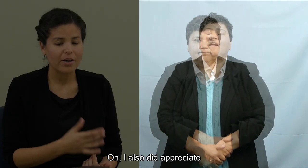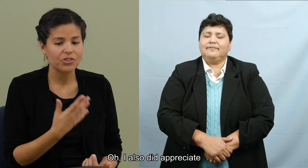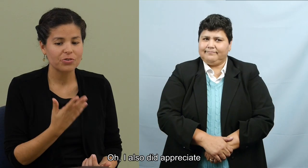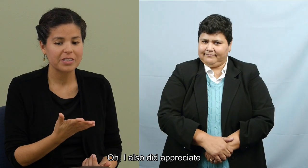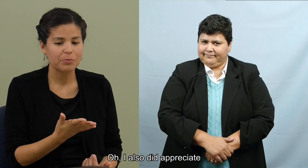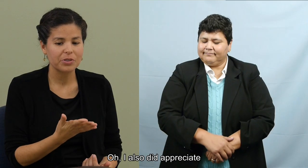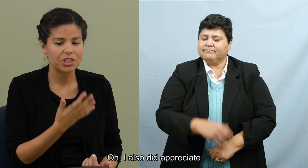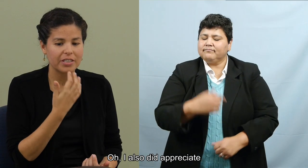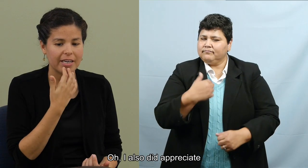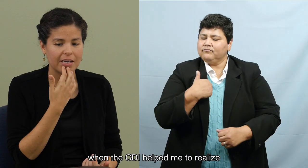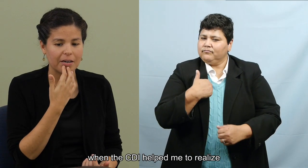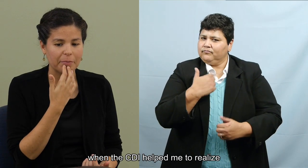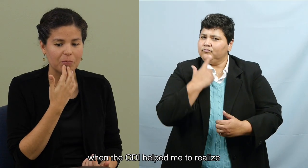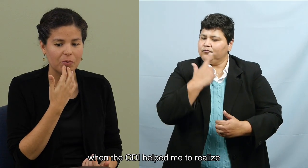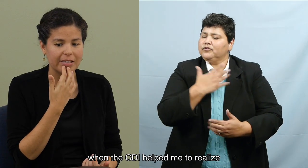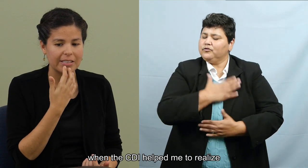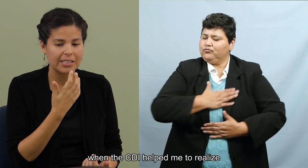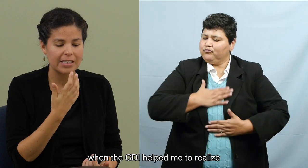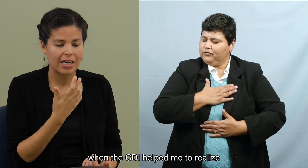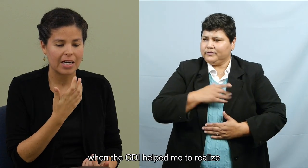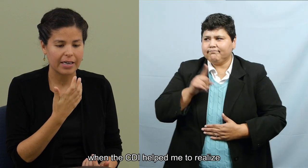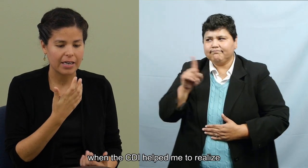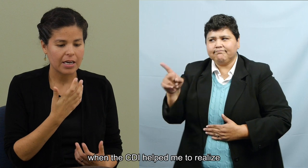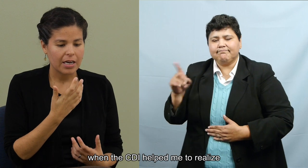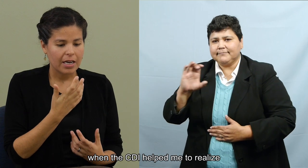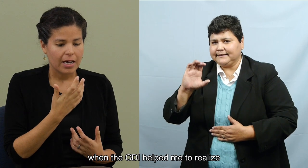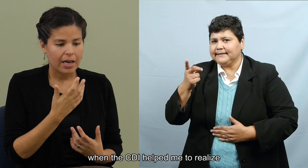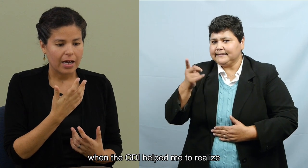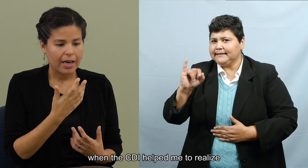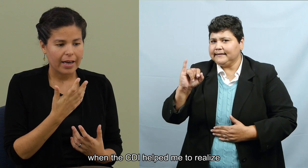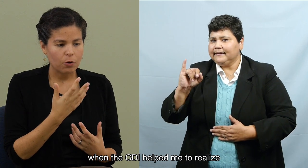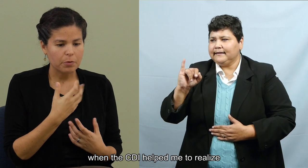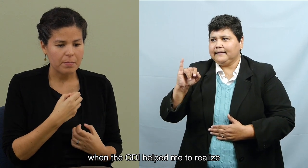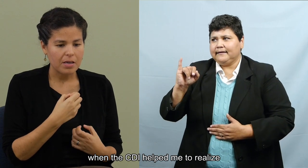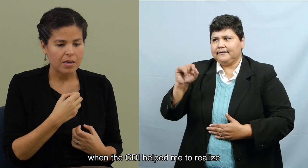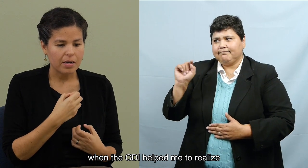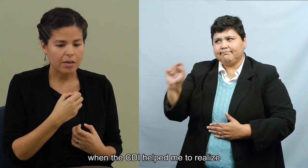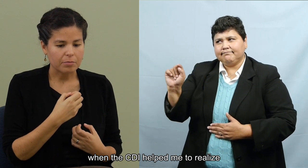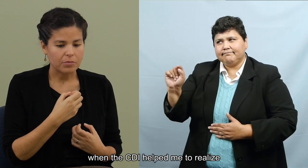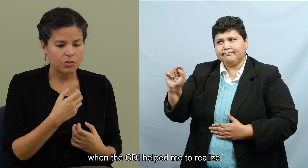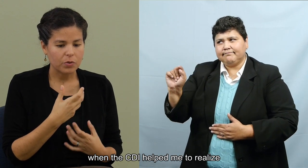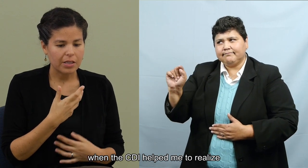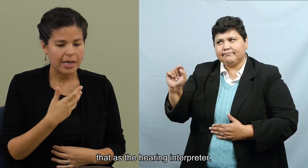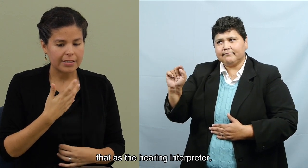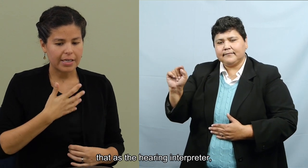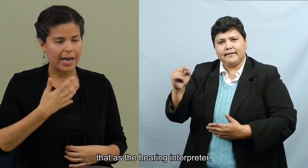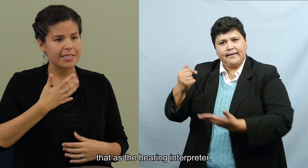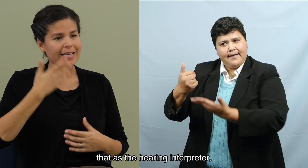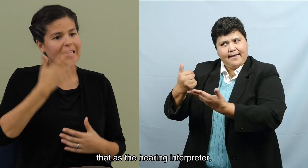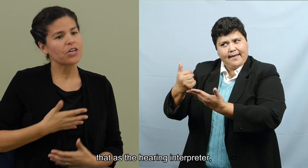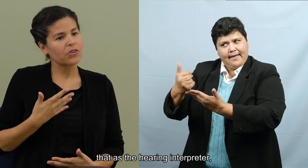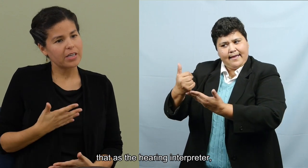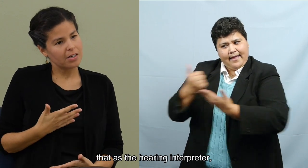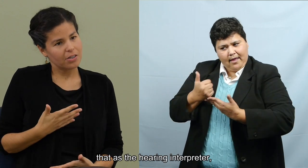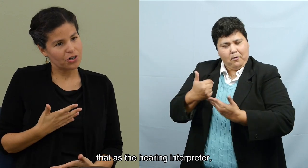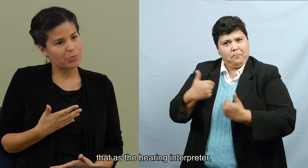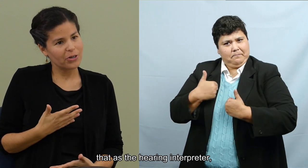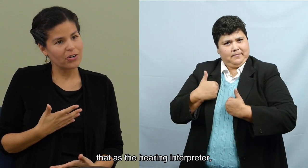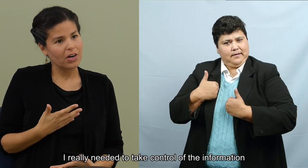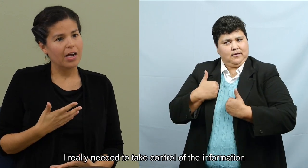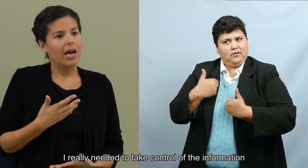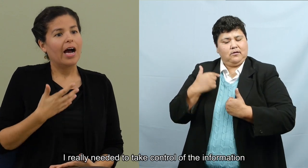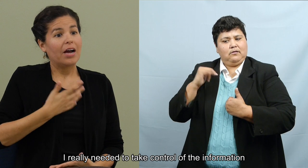Oh, I also did appreciate, um, when the CDI helped me, um, to realize that as the hearing